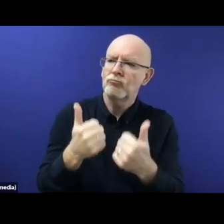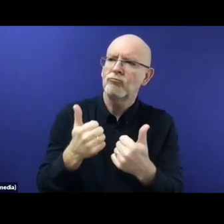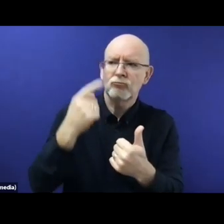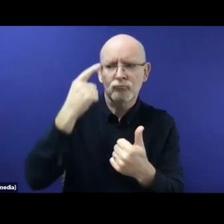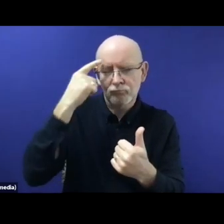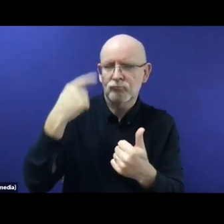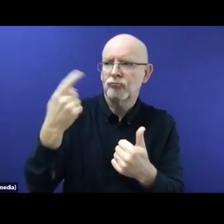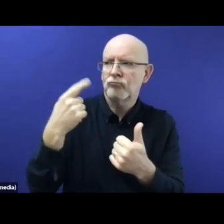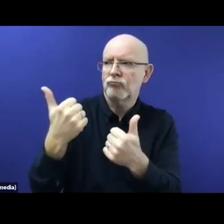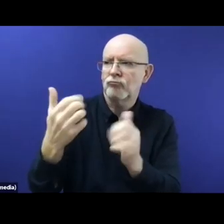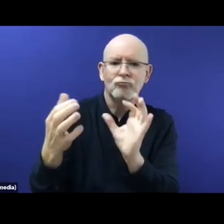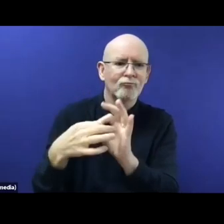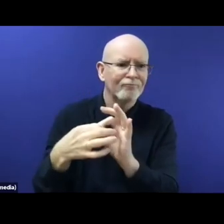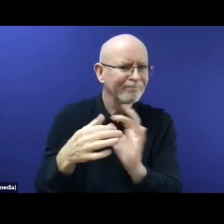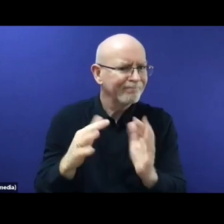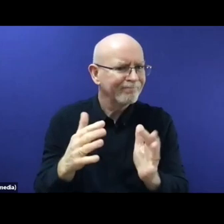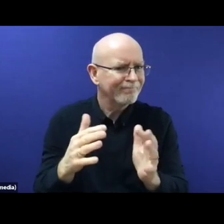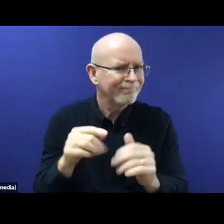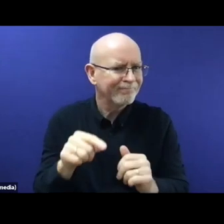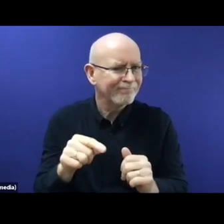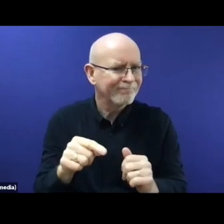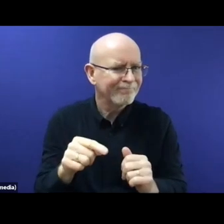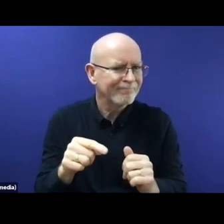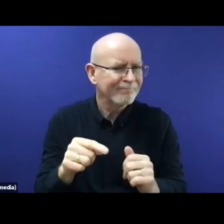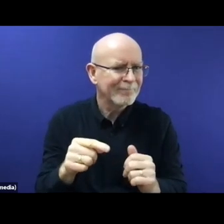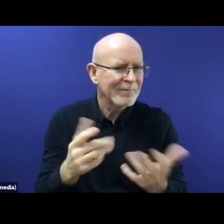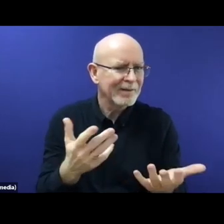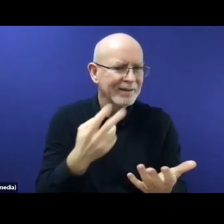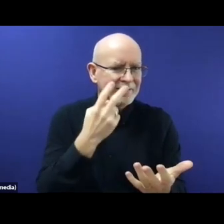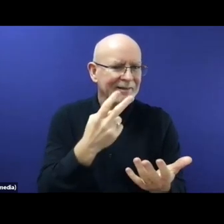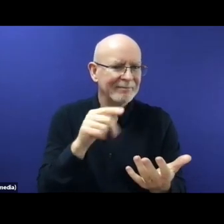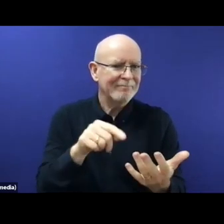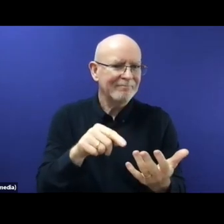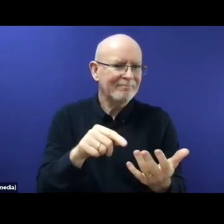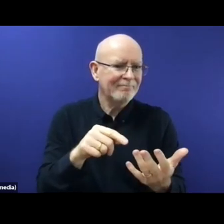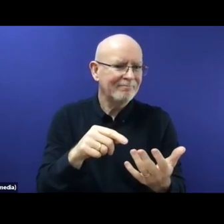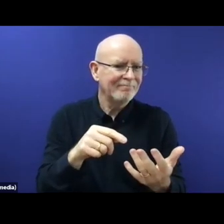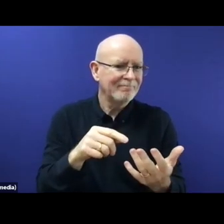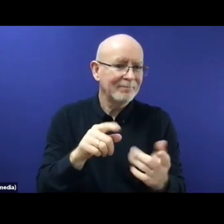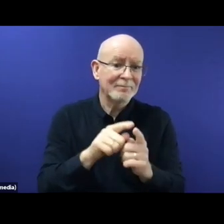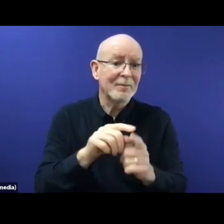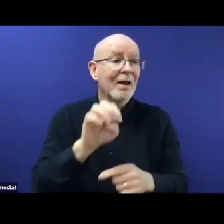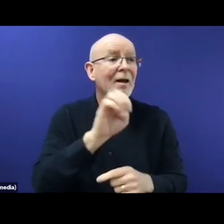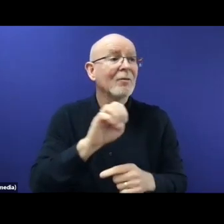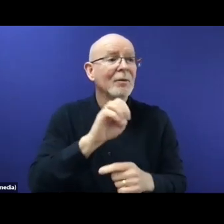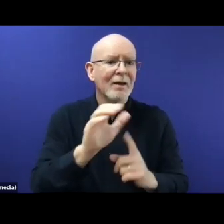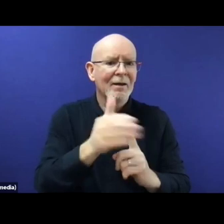trust should be expanded or created, secured through robust governance and implementation